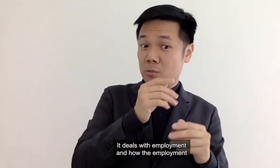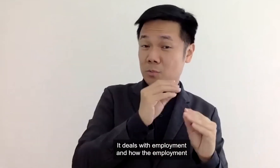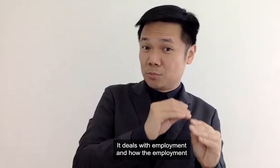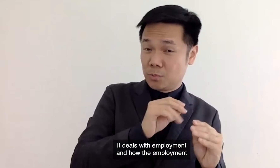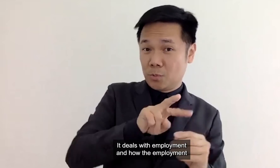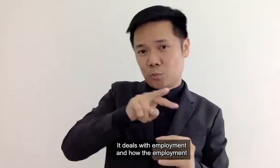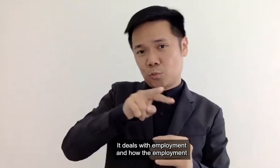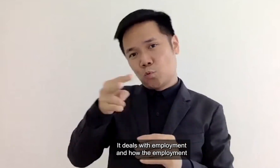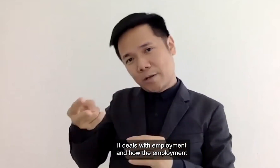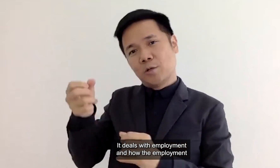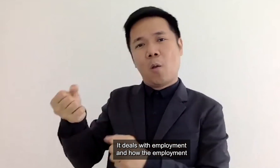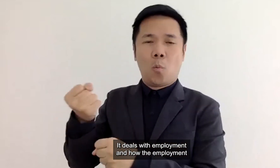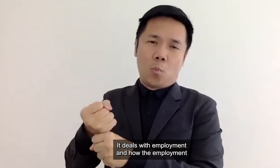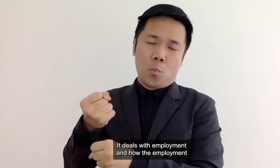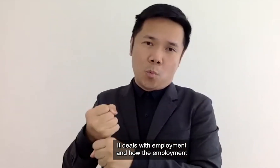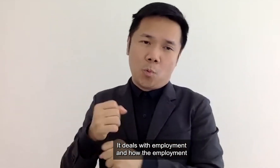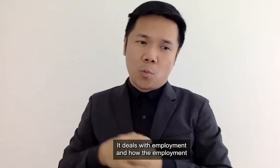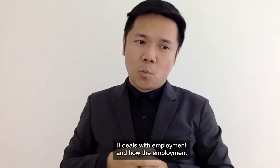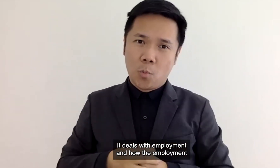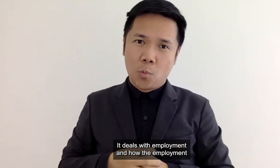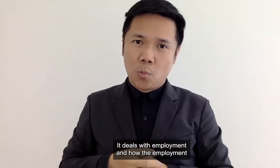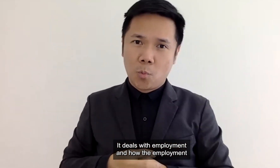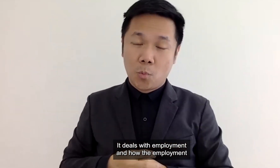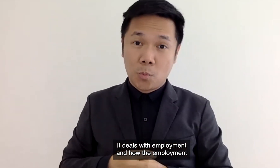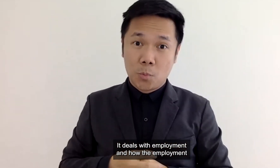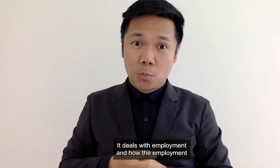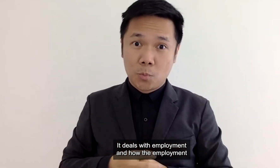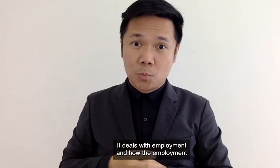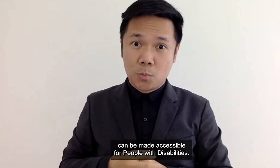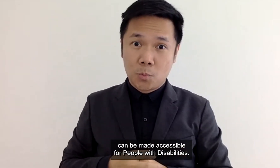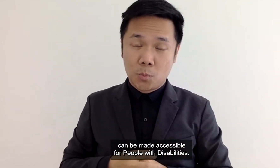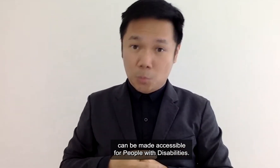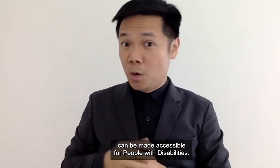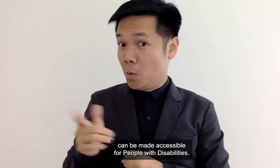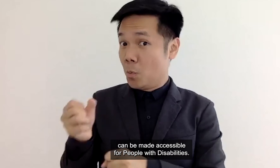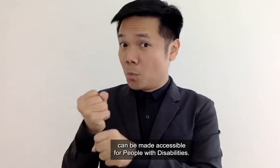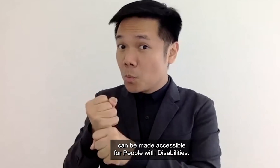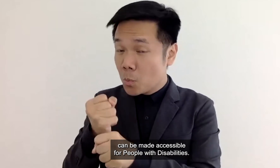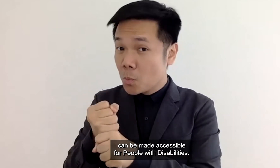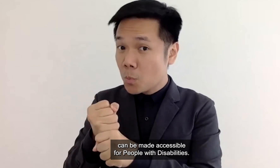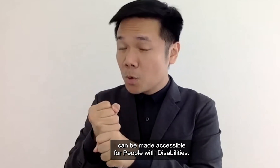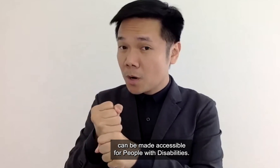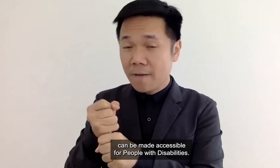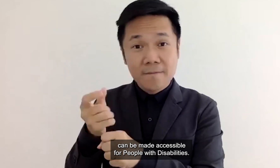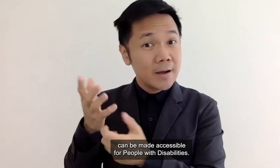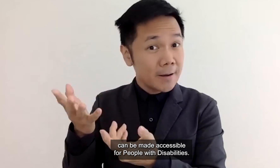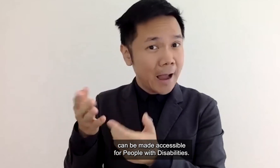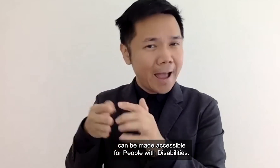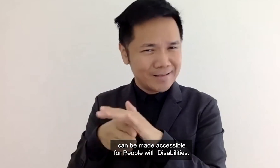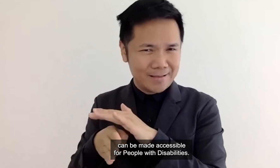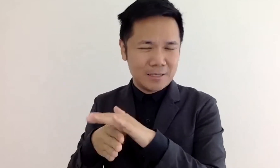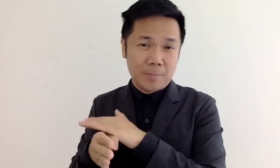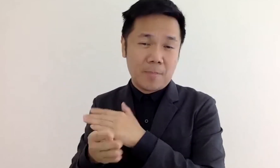deals with the employment and and how you know employment can be made accessible for people with